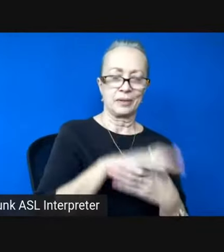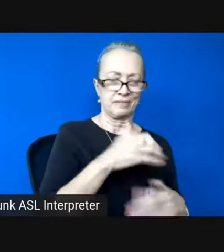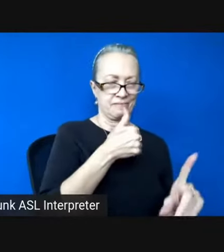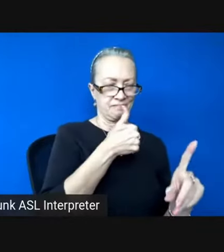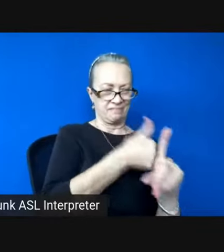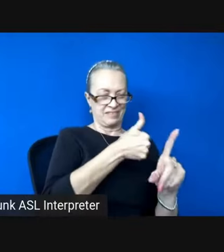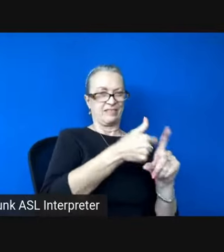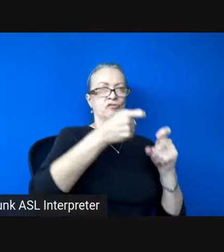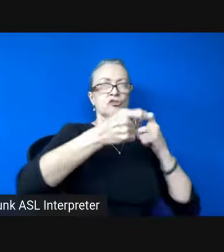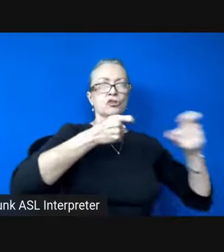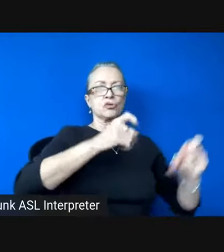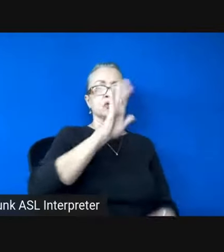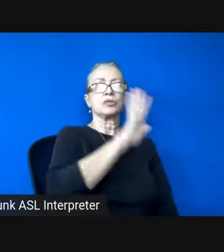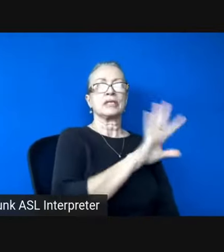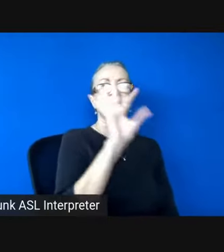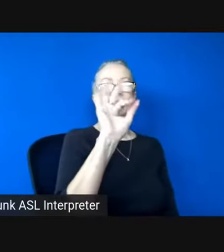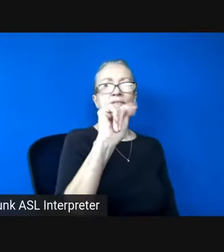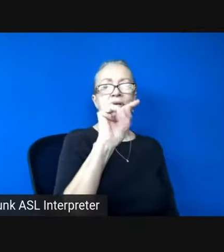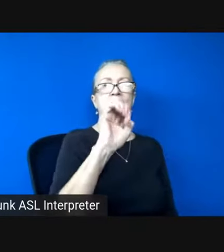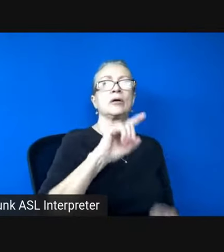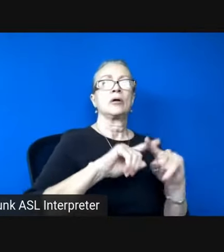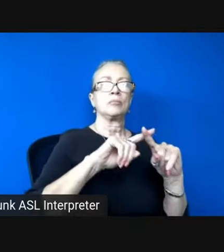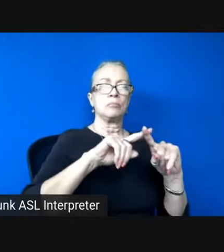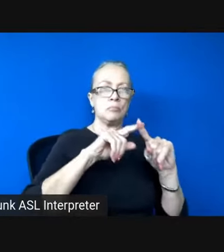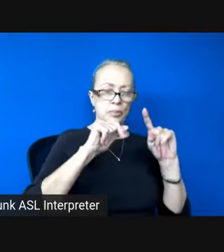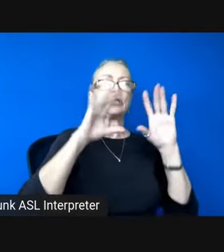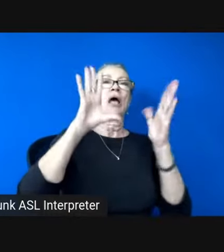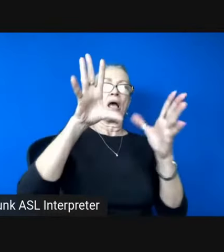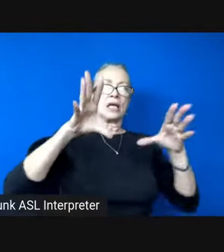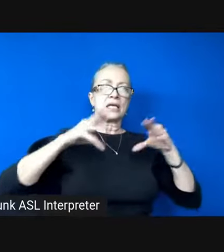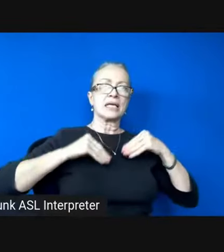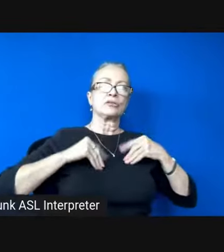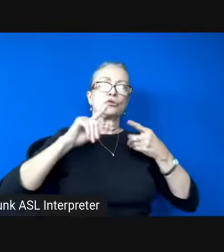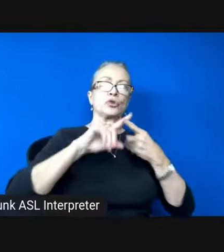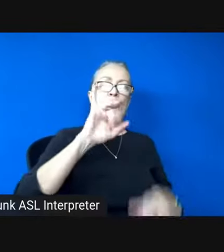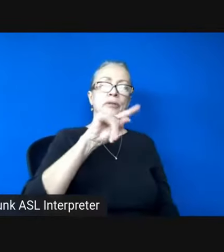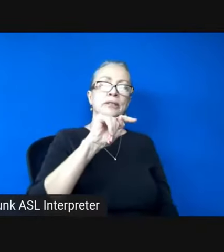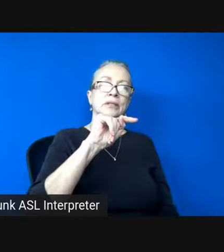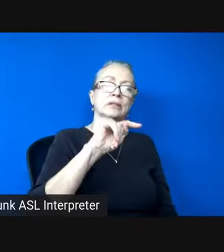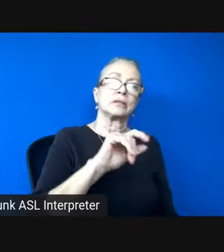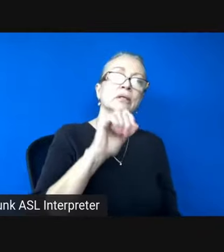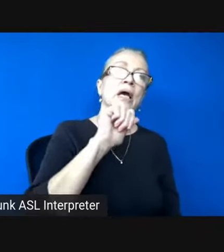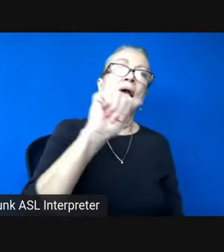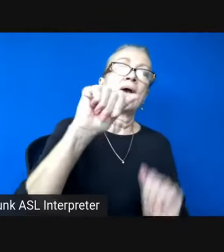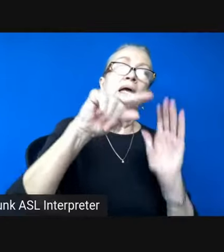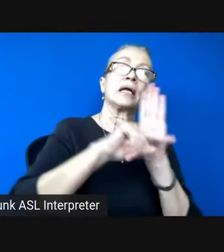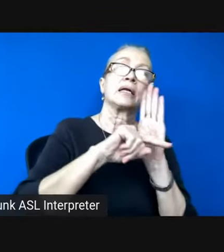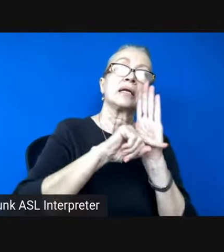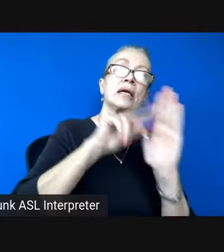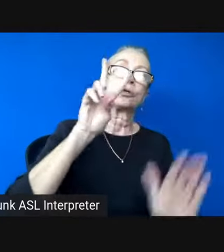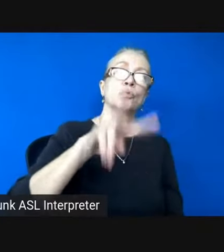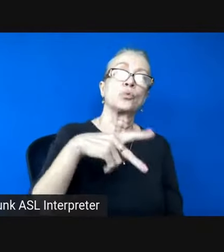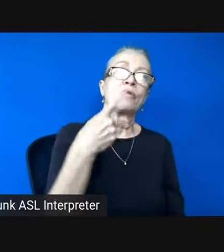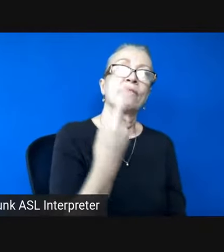control of his fate but yields to it as a negative reverses light and dark